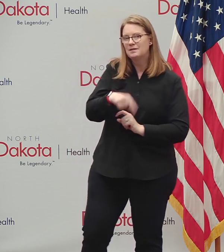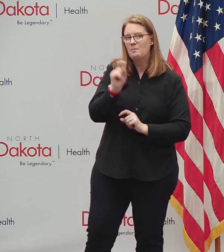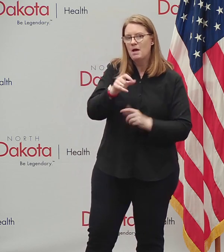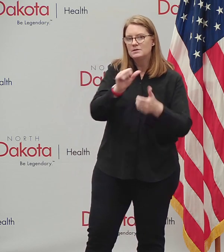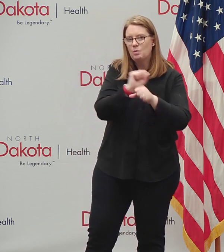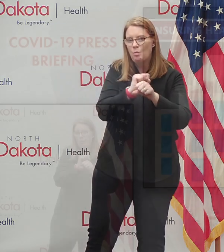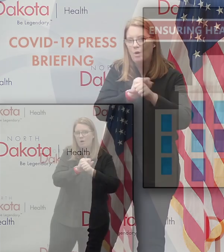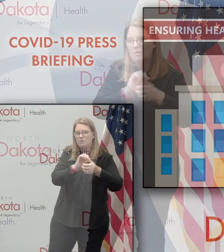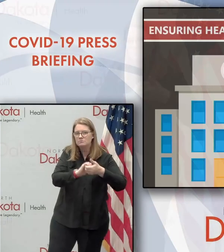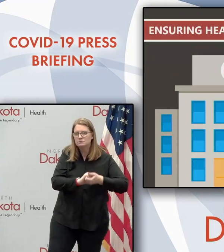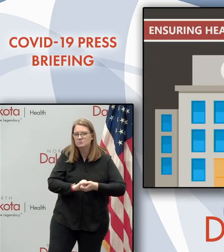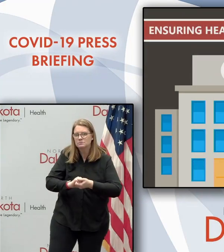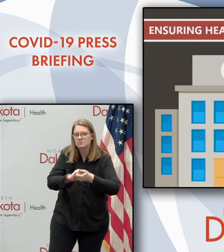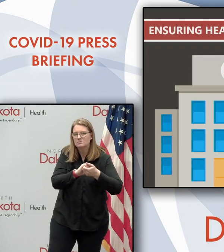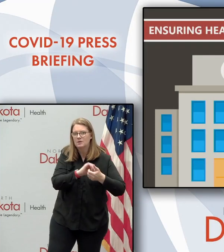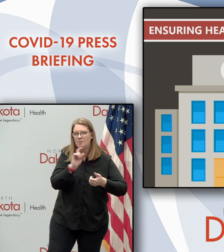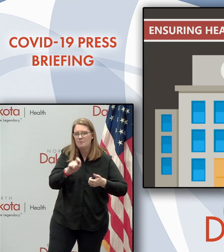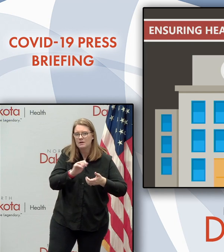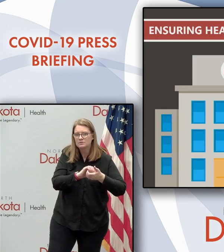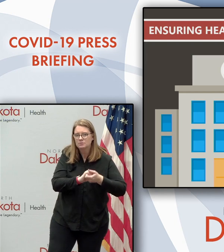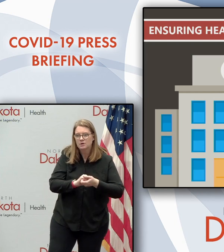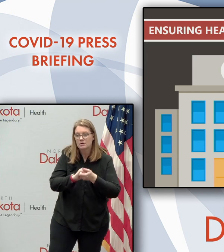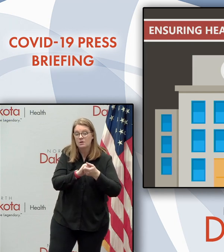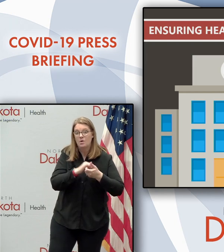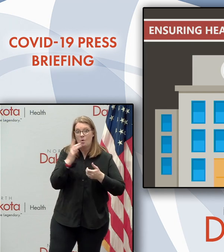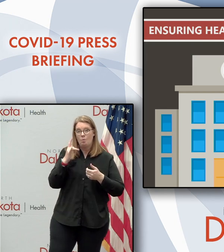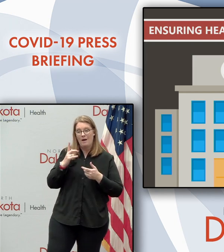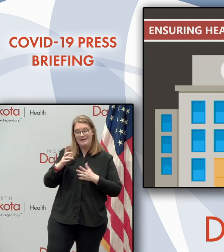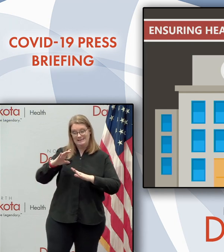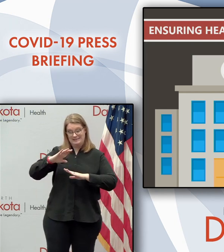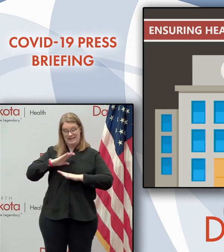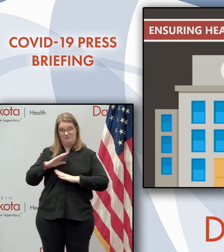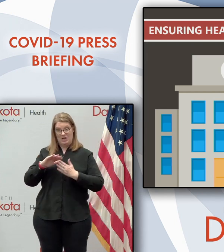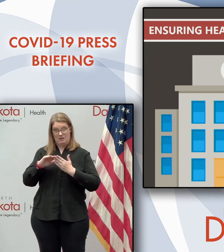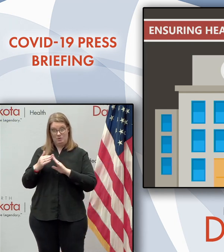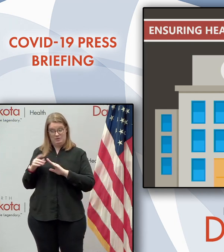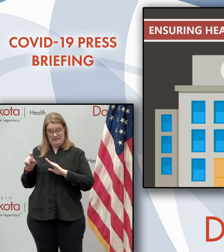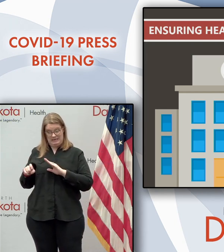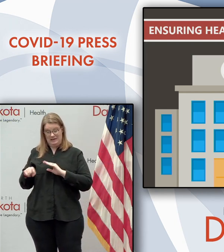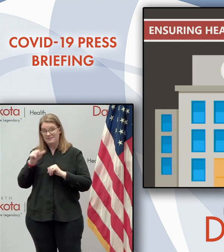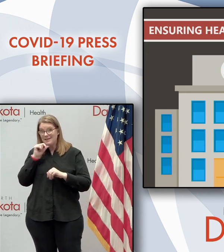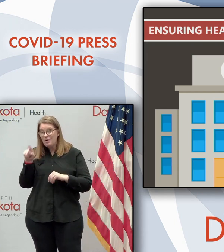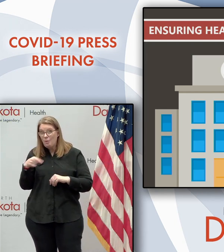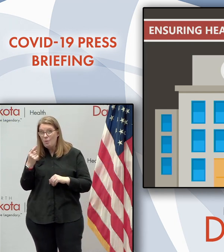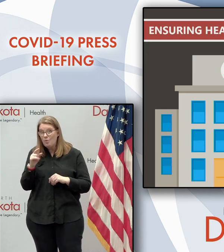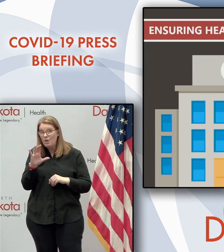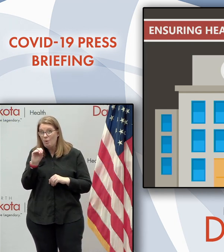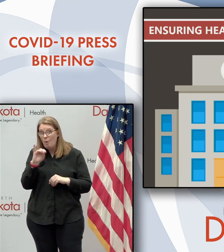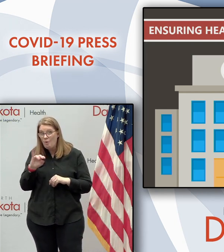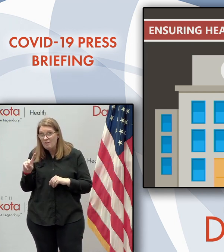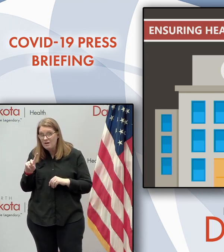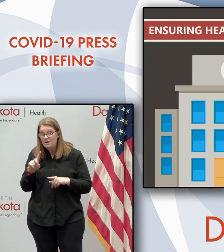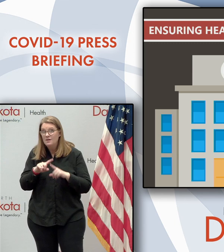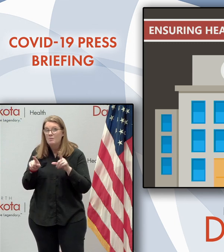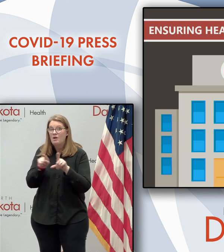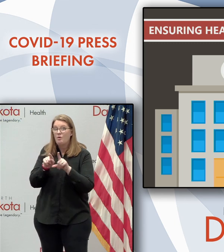know where they are in terms of meeting community need, not just COVID related, but all medical needs.